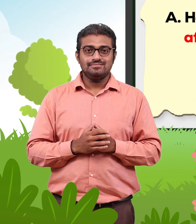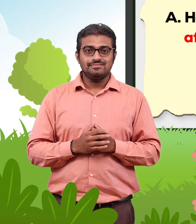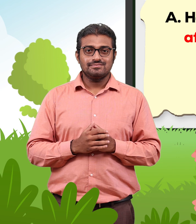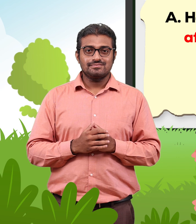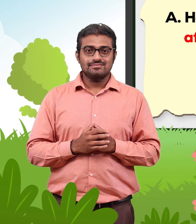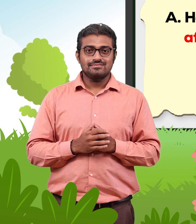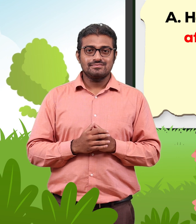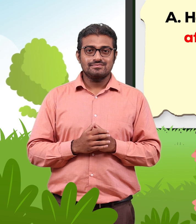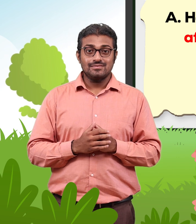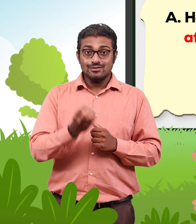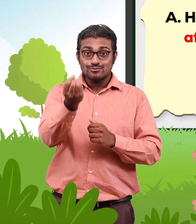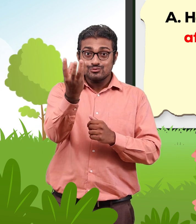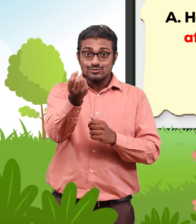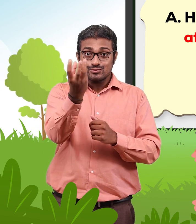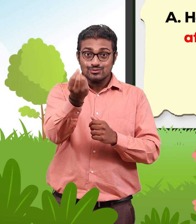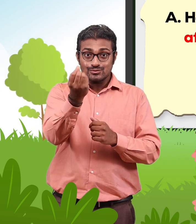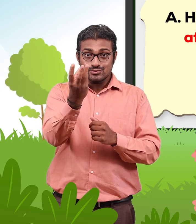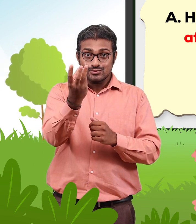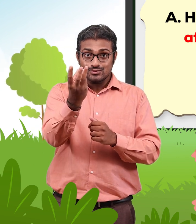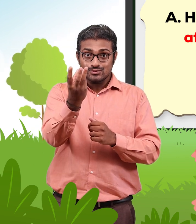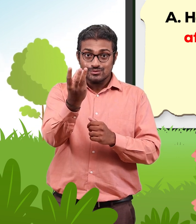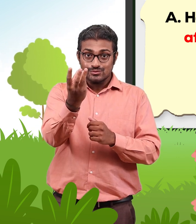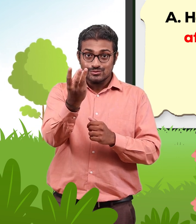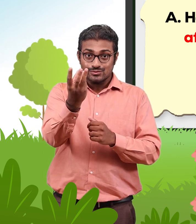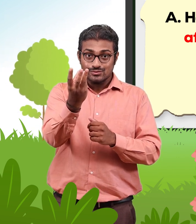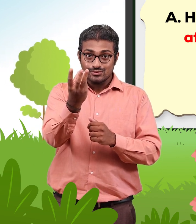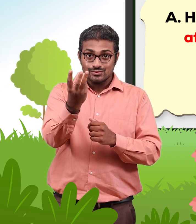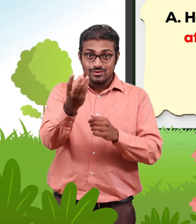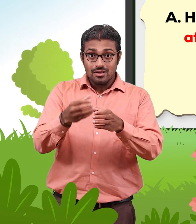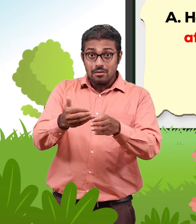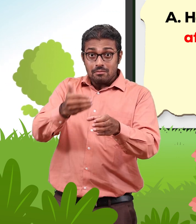A. How many bogeys are there after the engine?